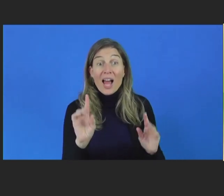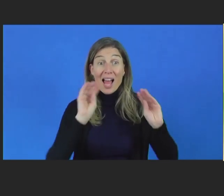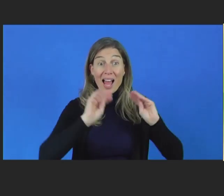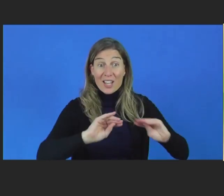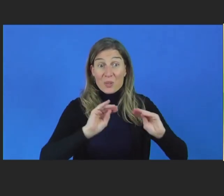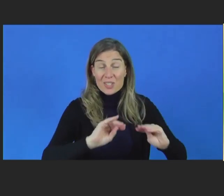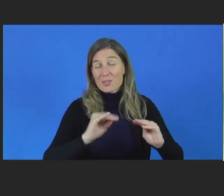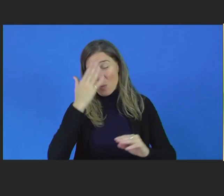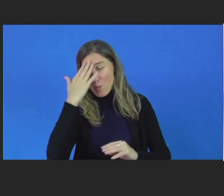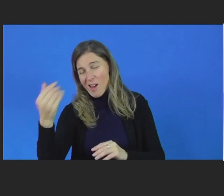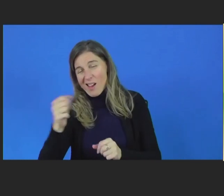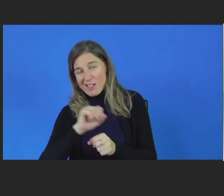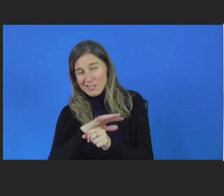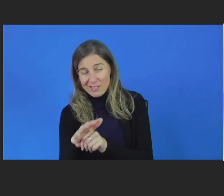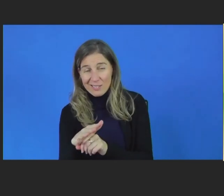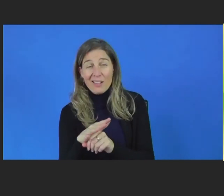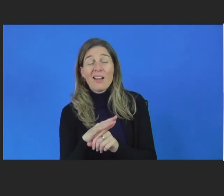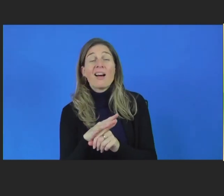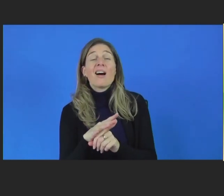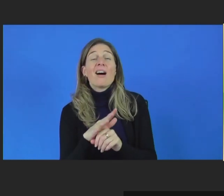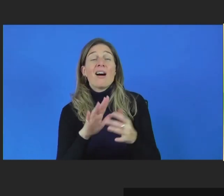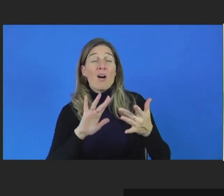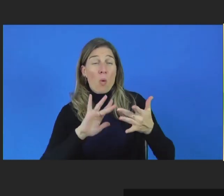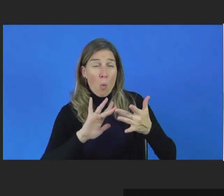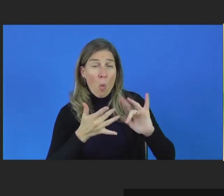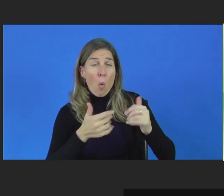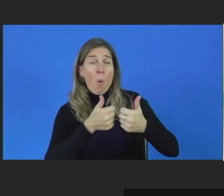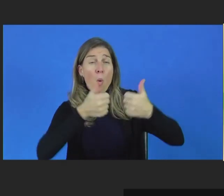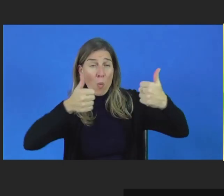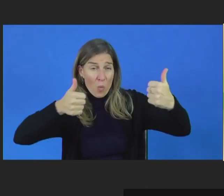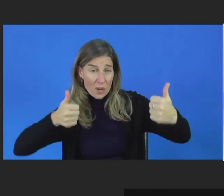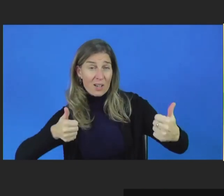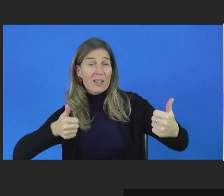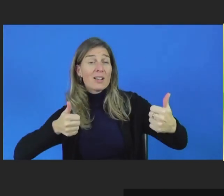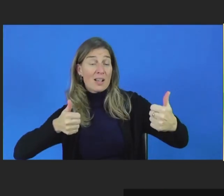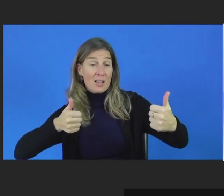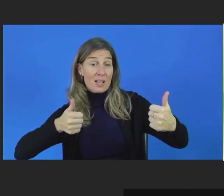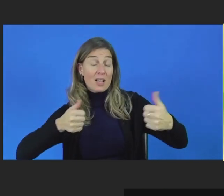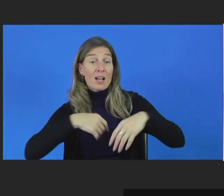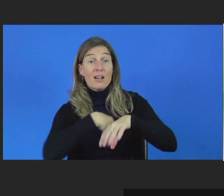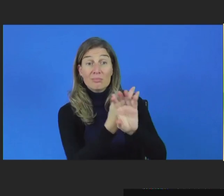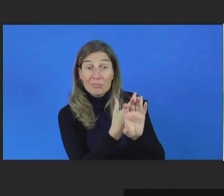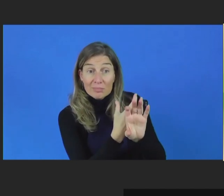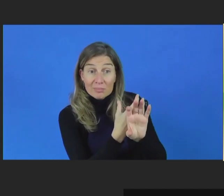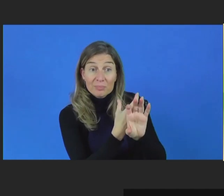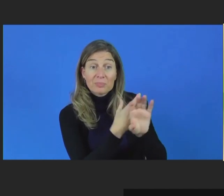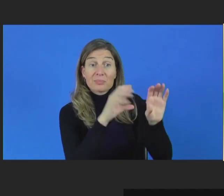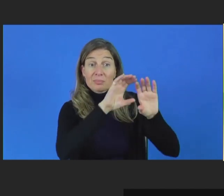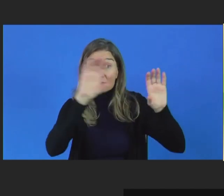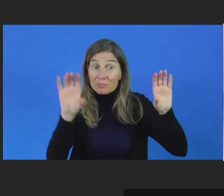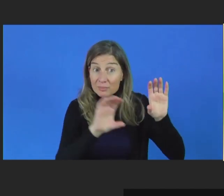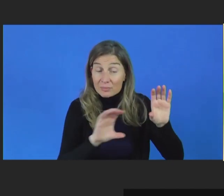COVID and so on online education, online accessibility is having a really